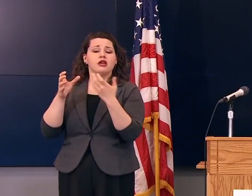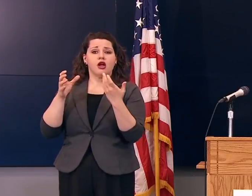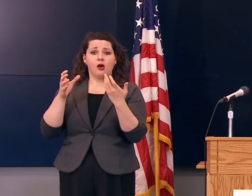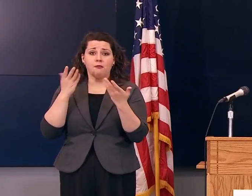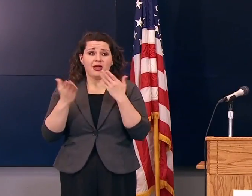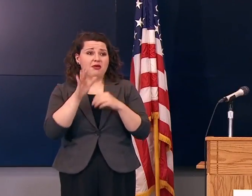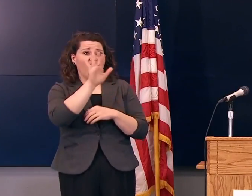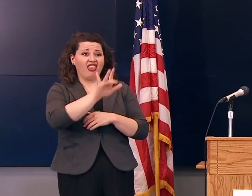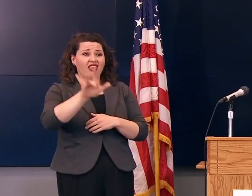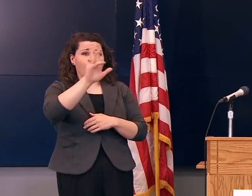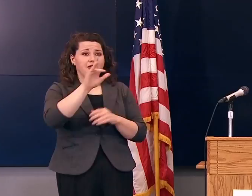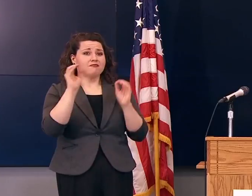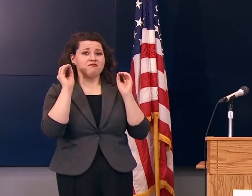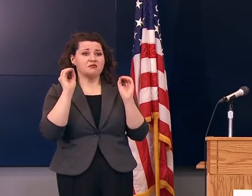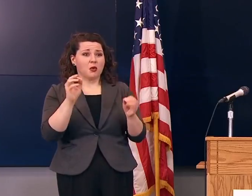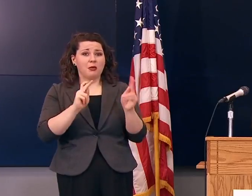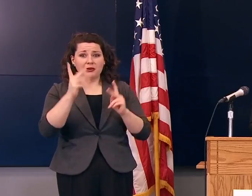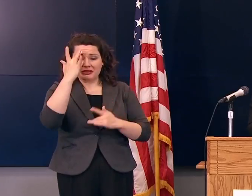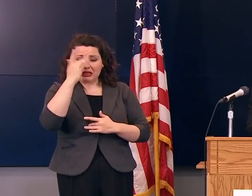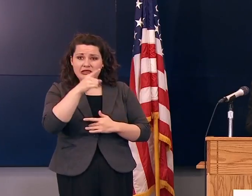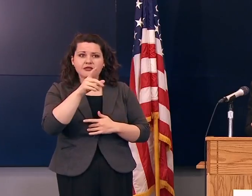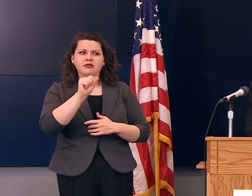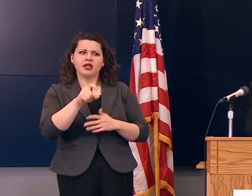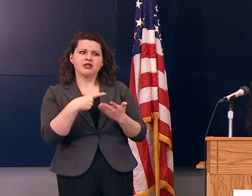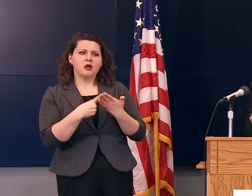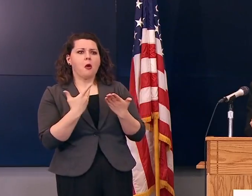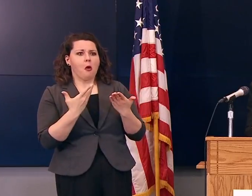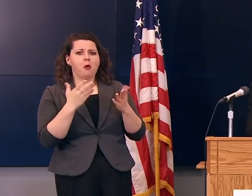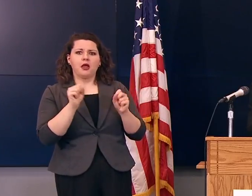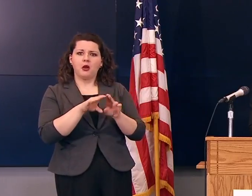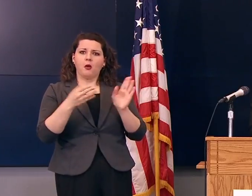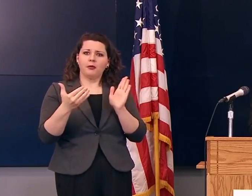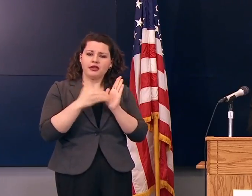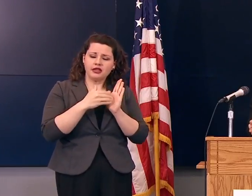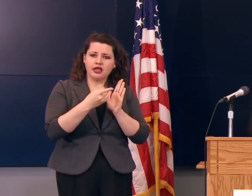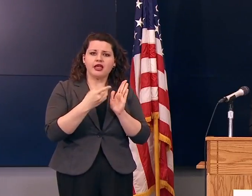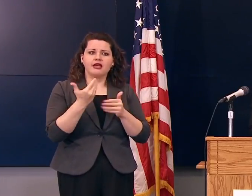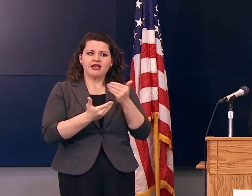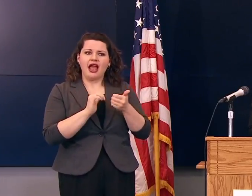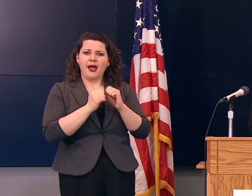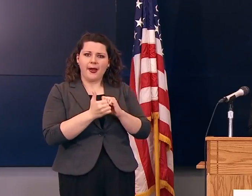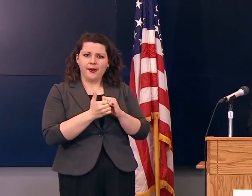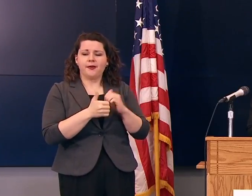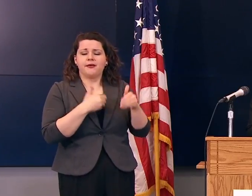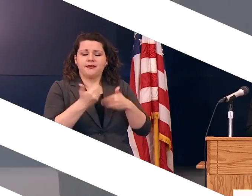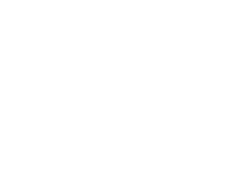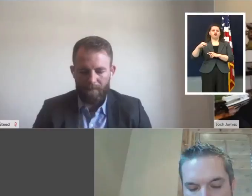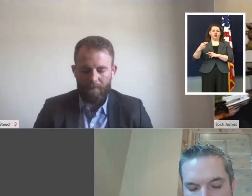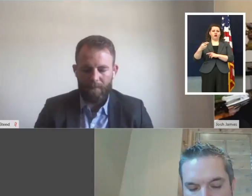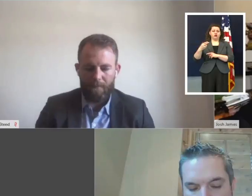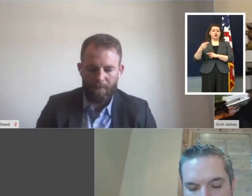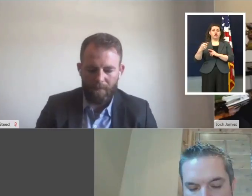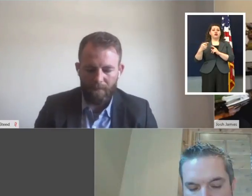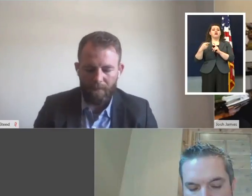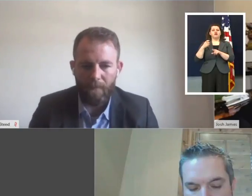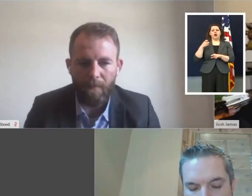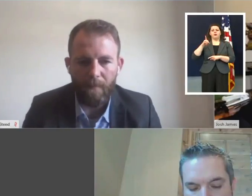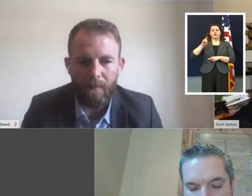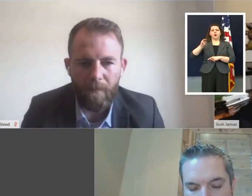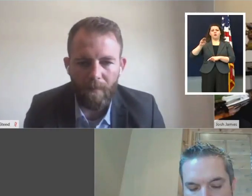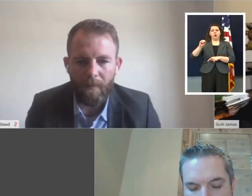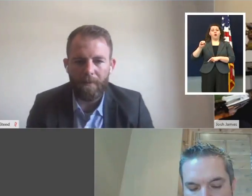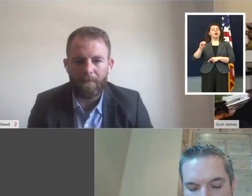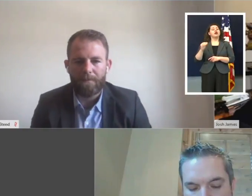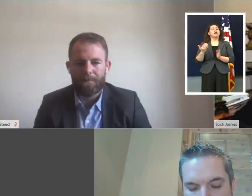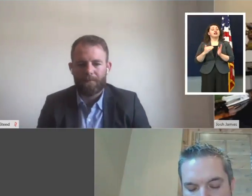so that we can talk about areas of the states that are ready to go and to open up and how we phase that in and what that looks like. One of other things I wanted to say is,